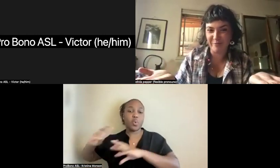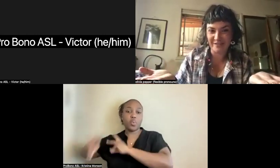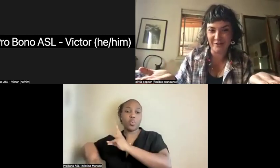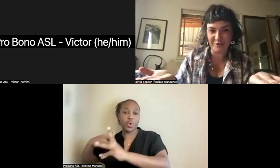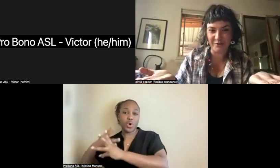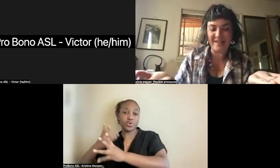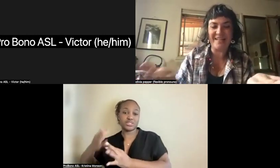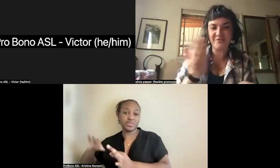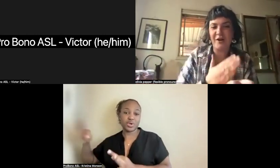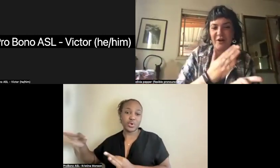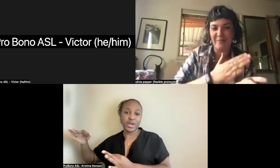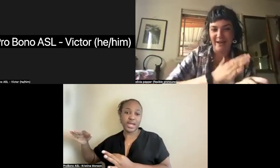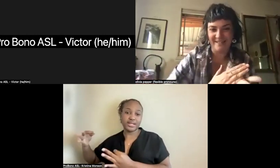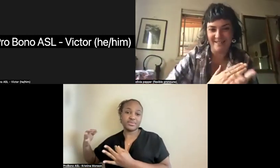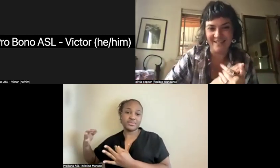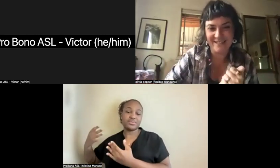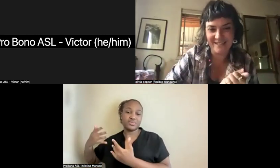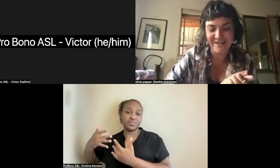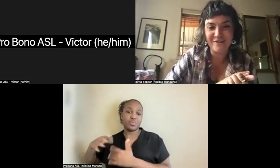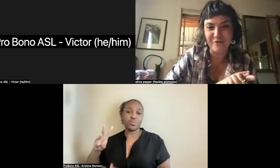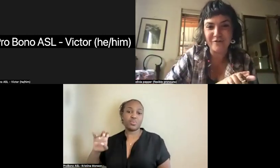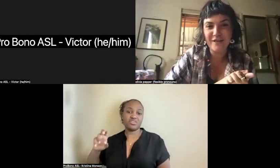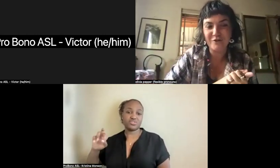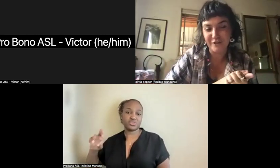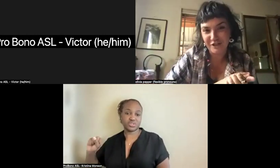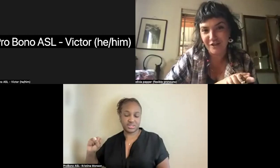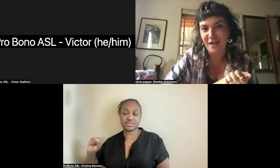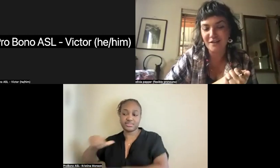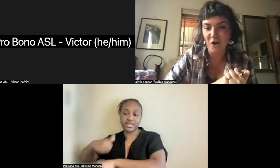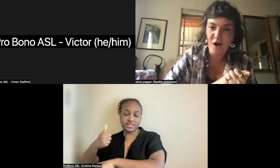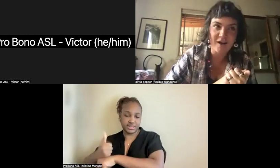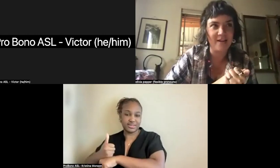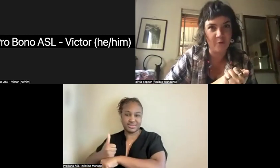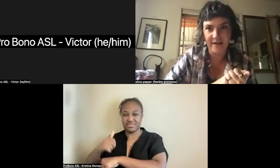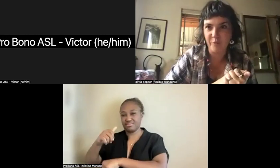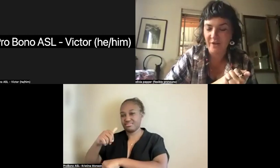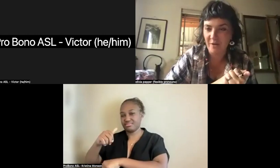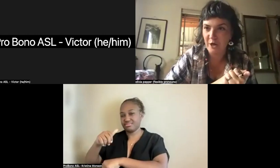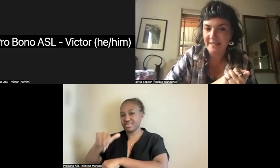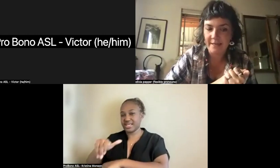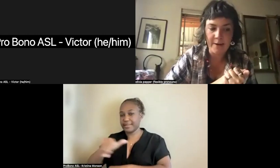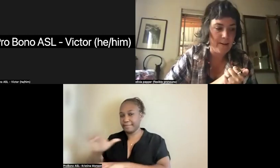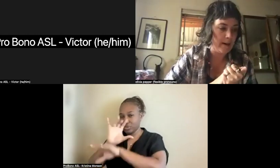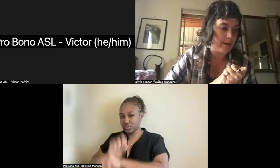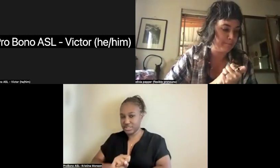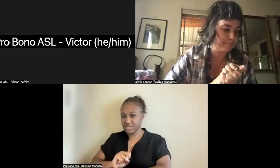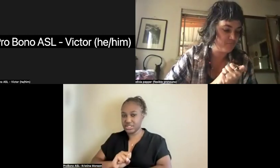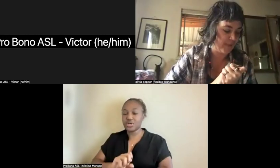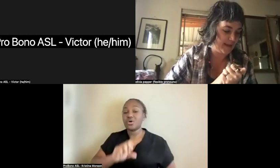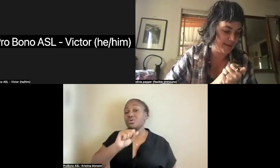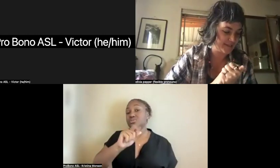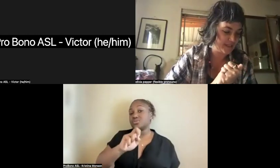people still go to is very based in this, uh, sort of tradition that Starhawk and Rowena both had parts in. Um,